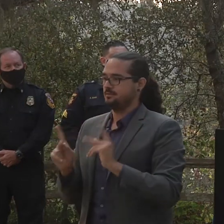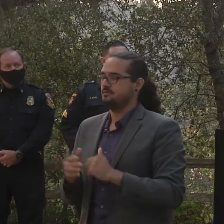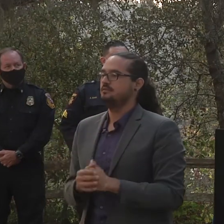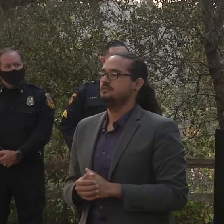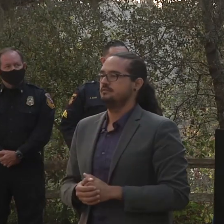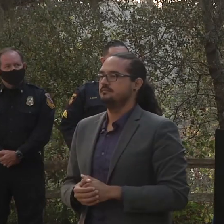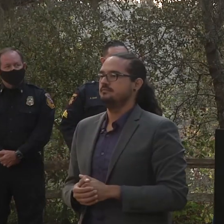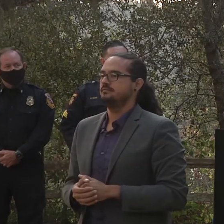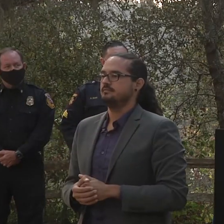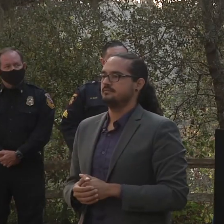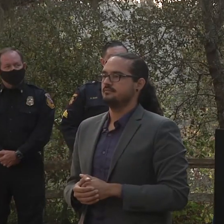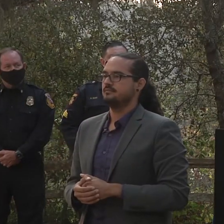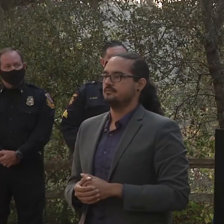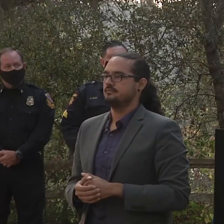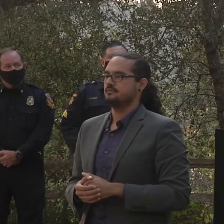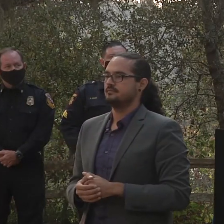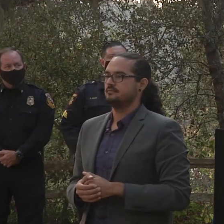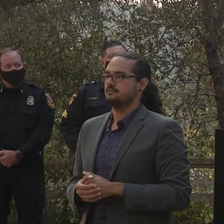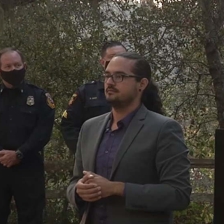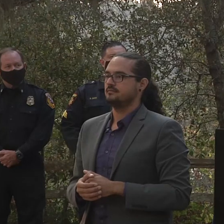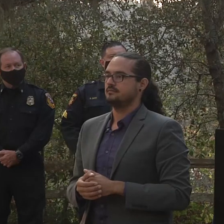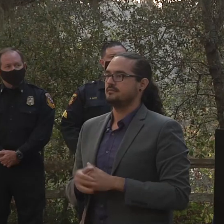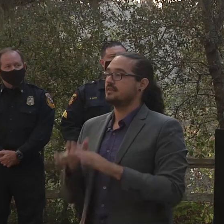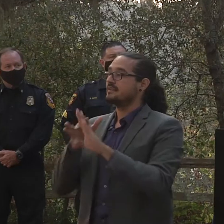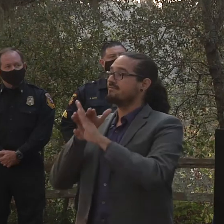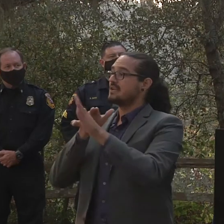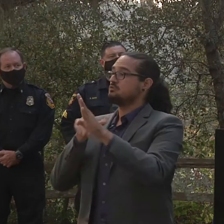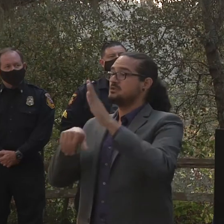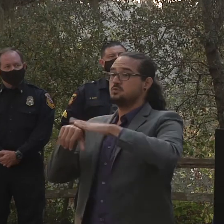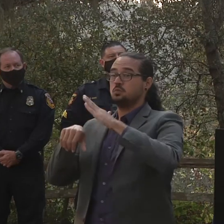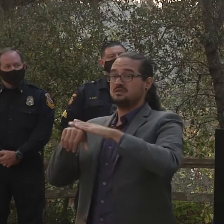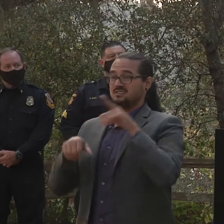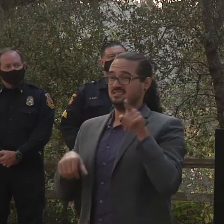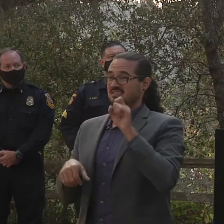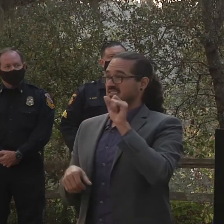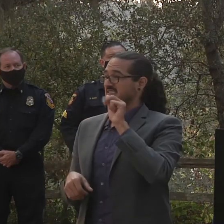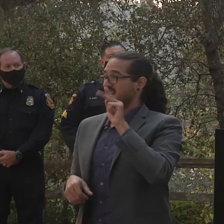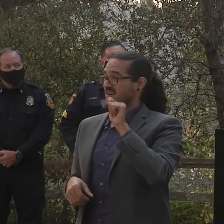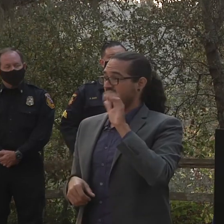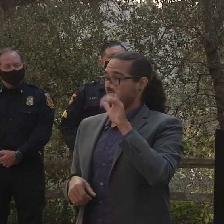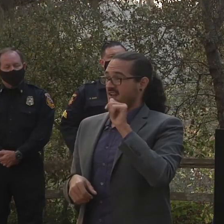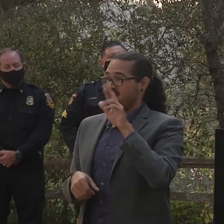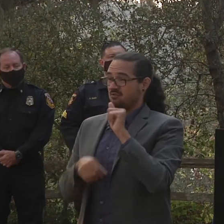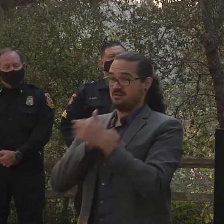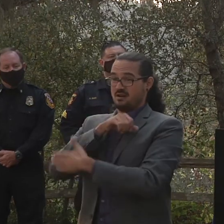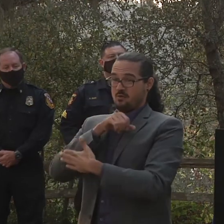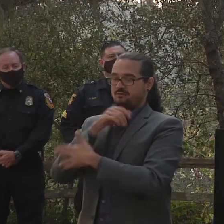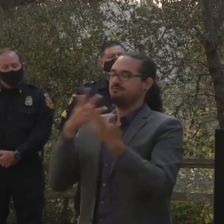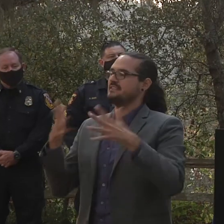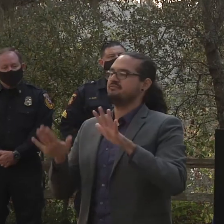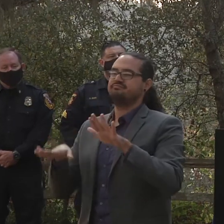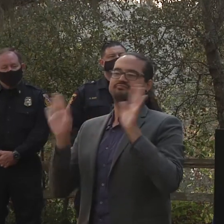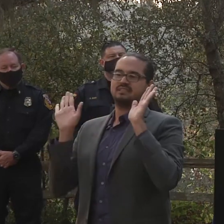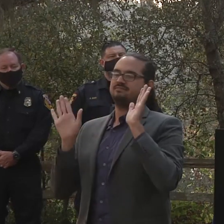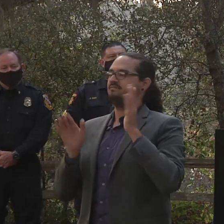notice was lifted for Santa Clara County. Just again, a good reminder to focus on